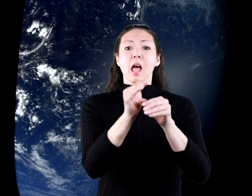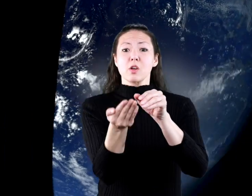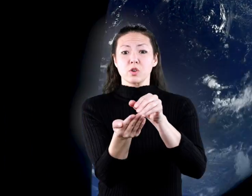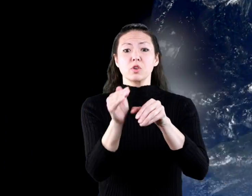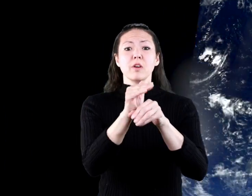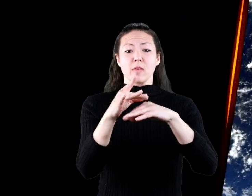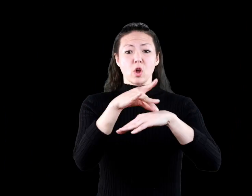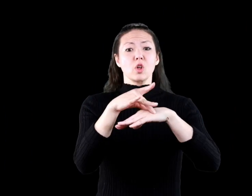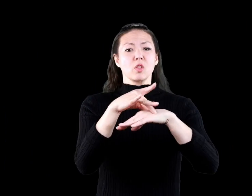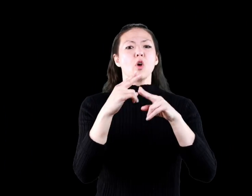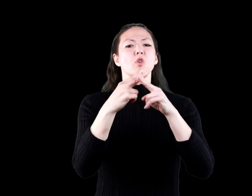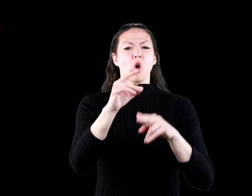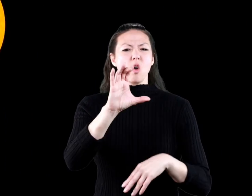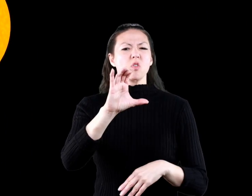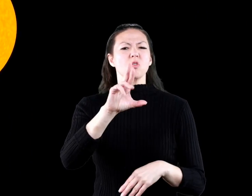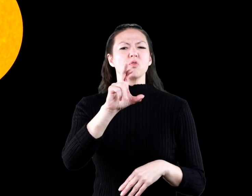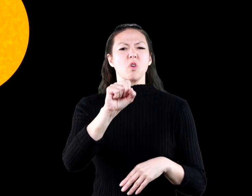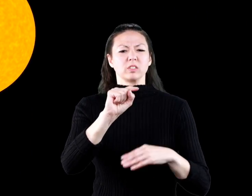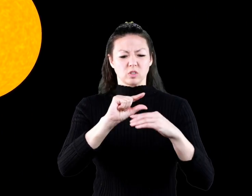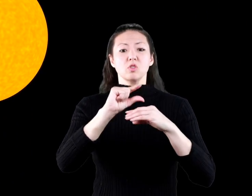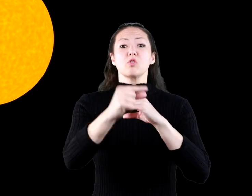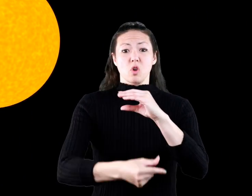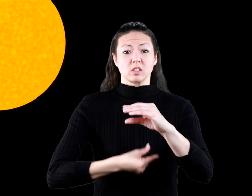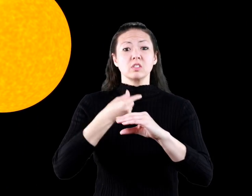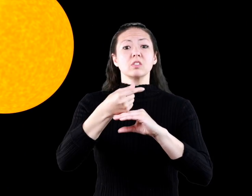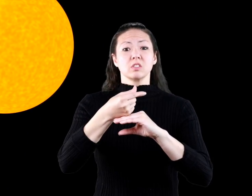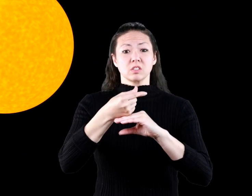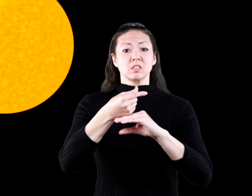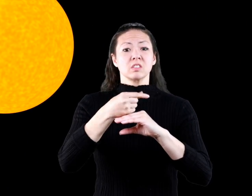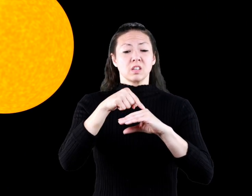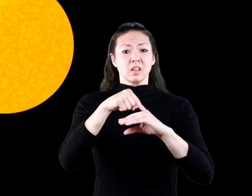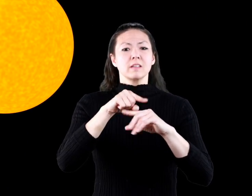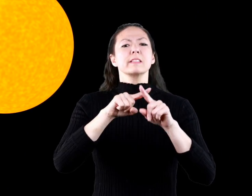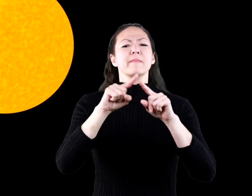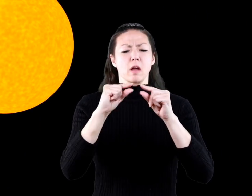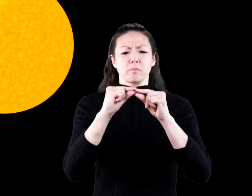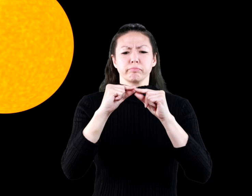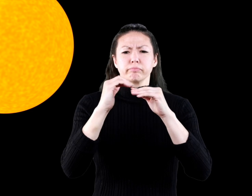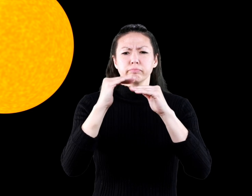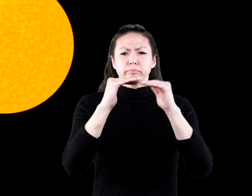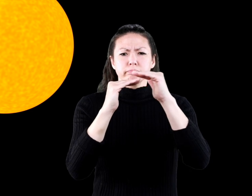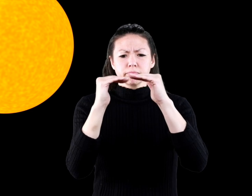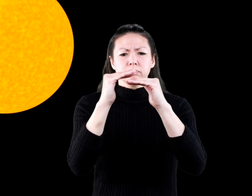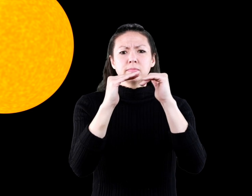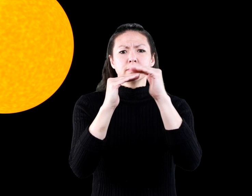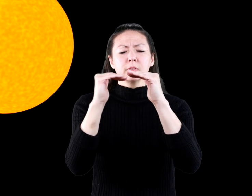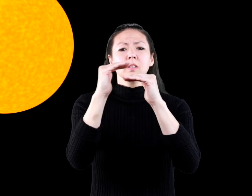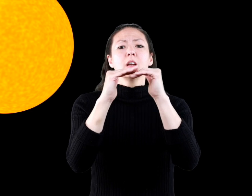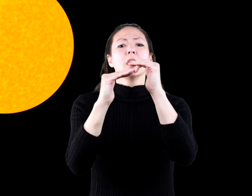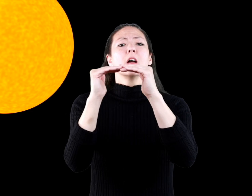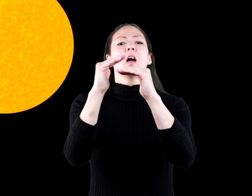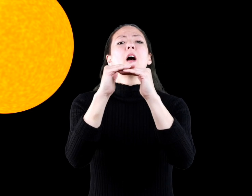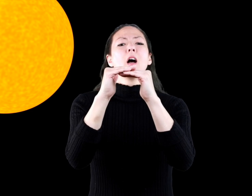The outer layer of the earth is called the crust. The crust sits on many different layers that rest upon